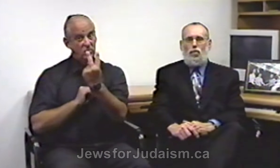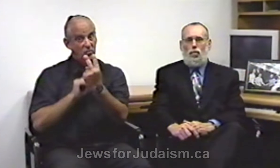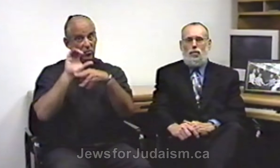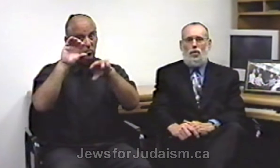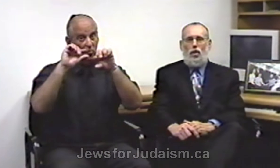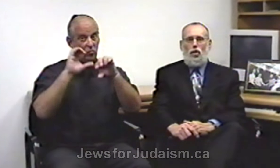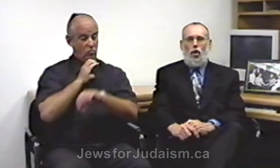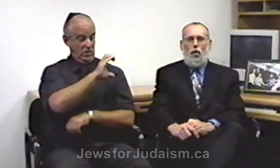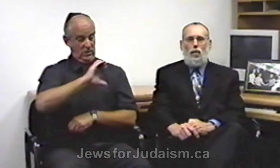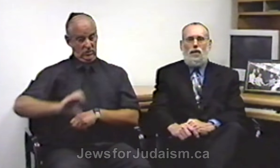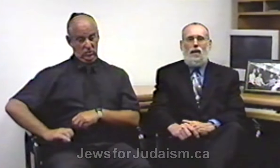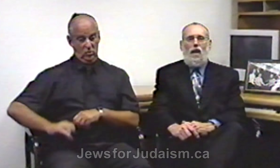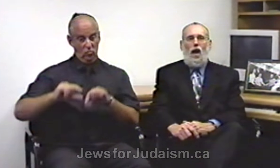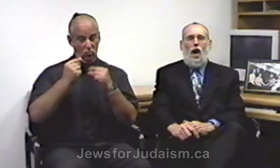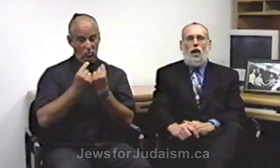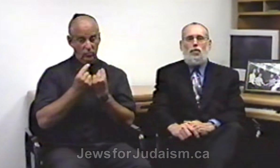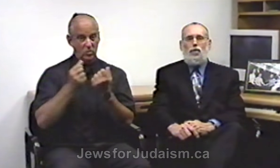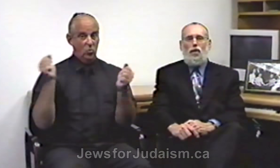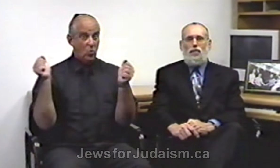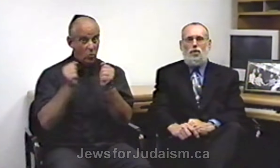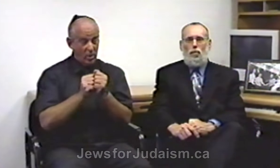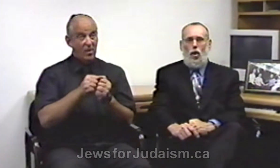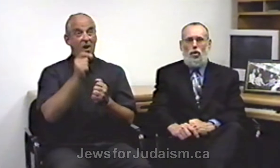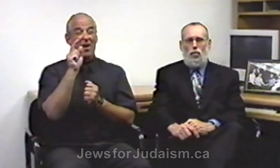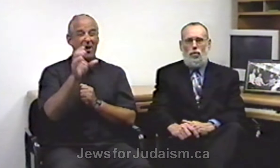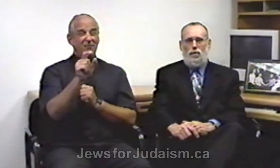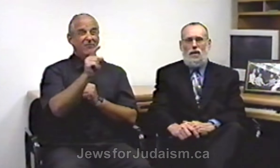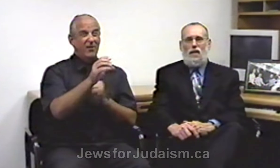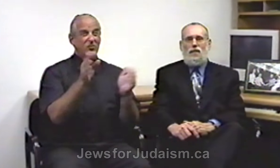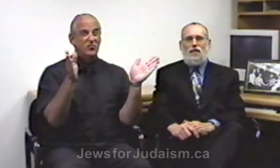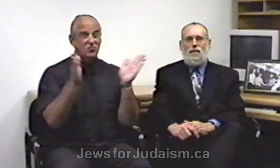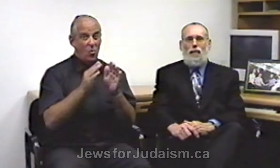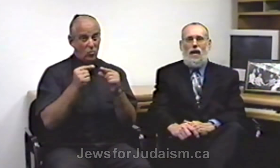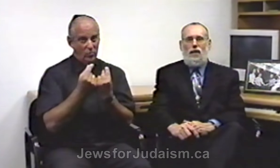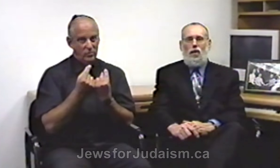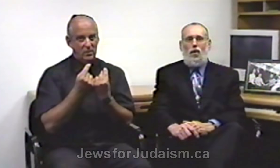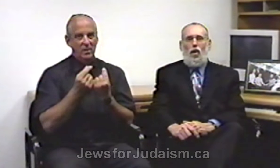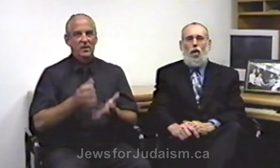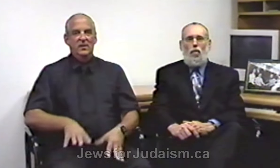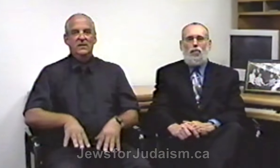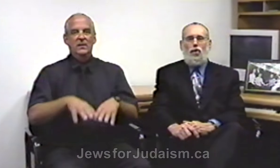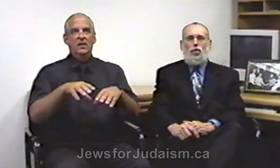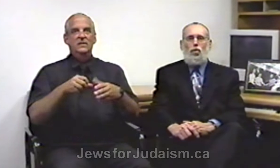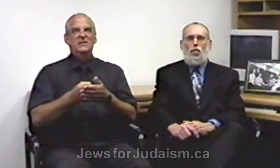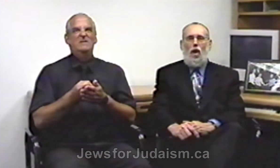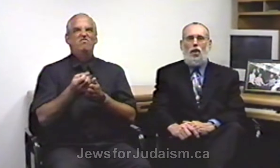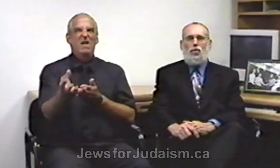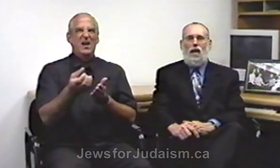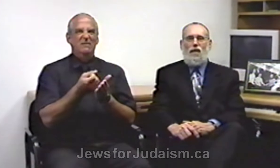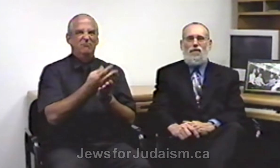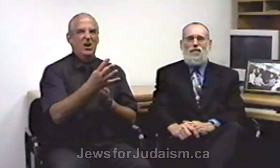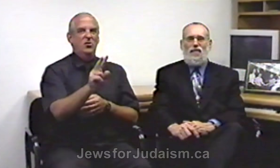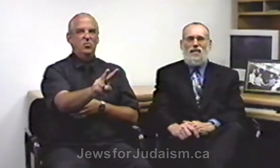groups, along with hundreds of smaller groups, spend over $250